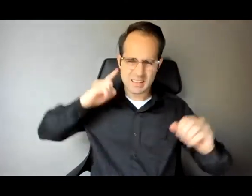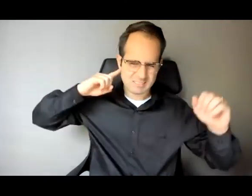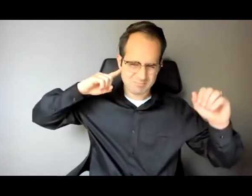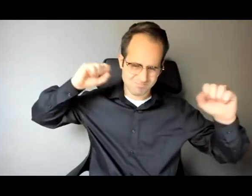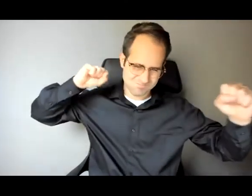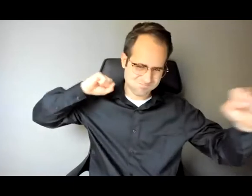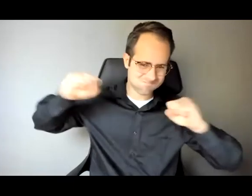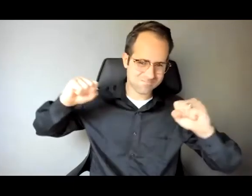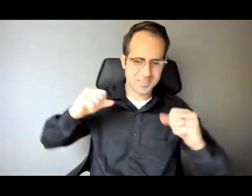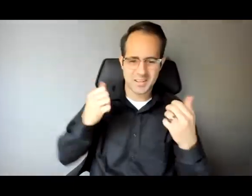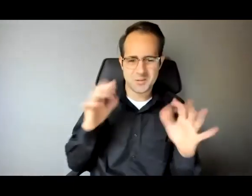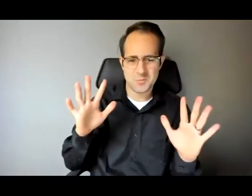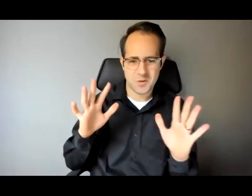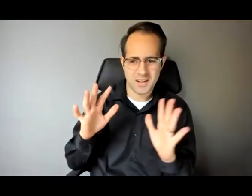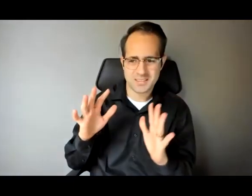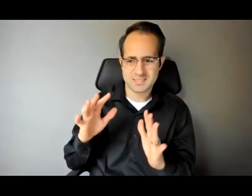didn't want to hate myself.